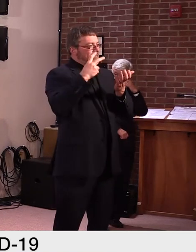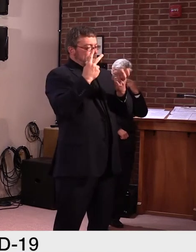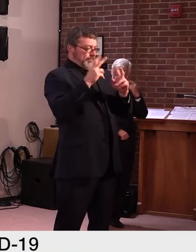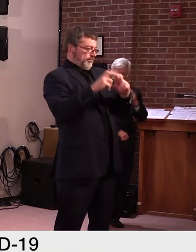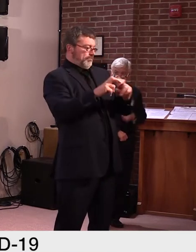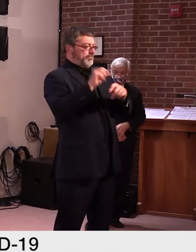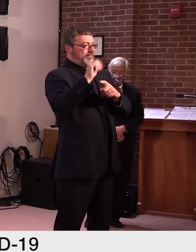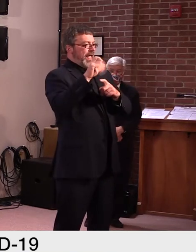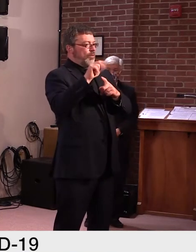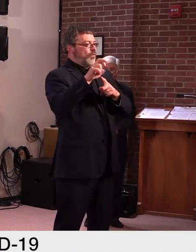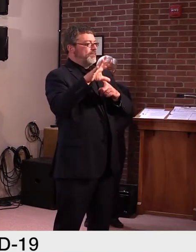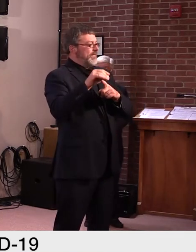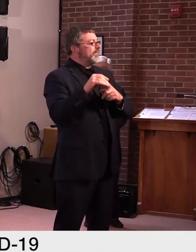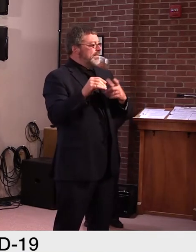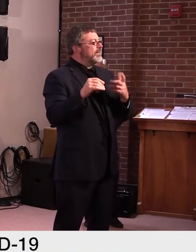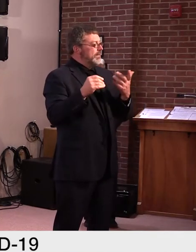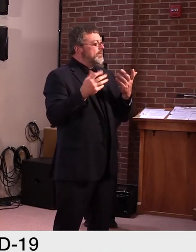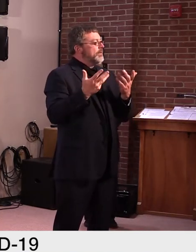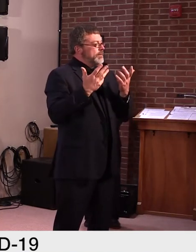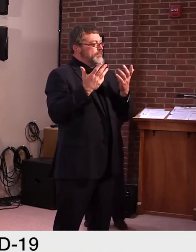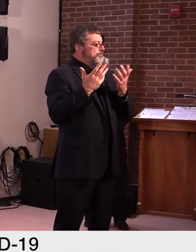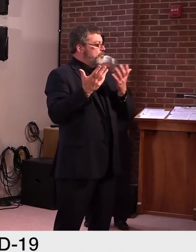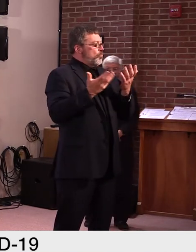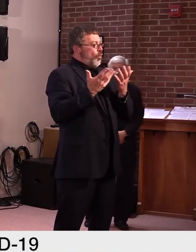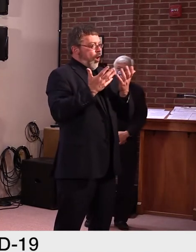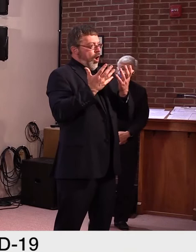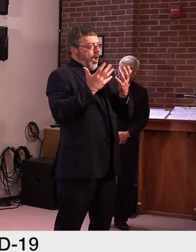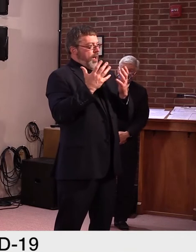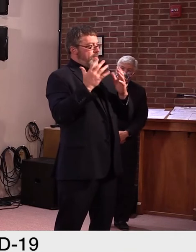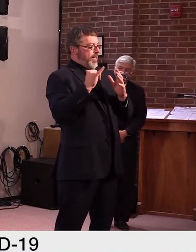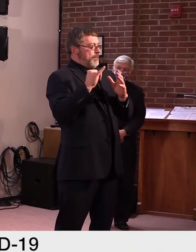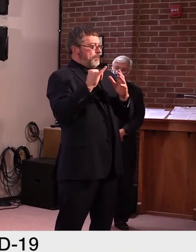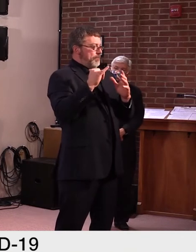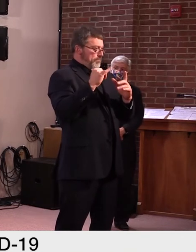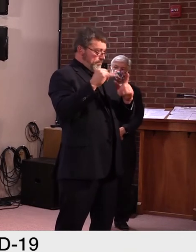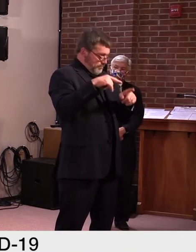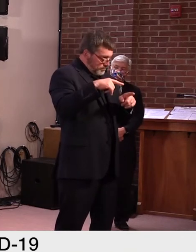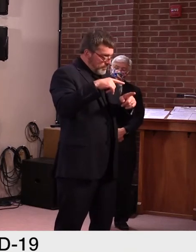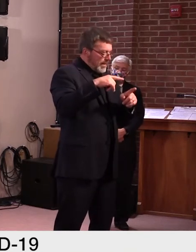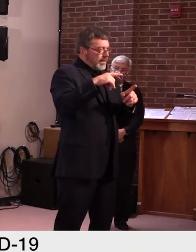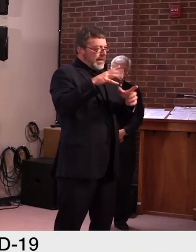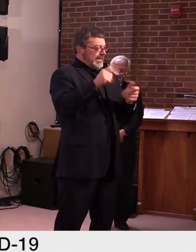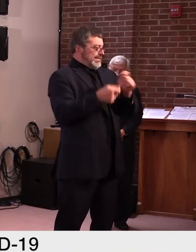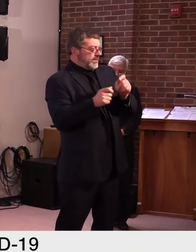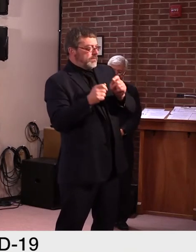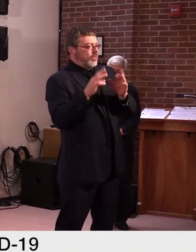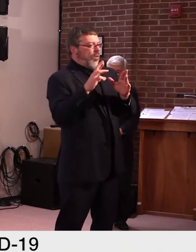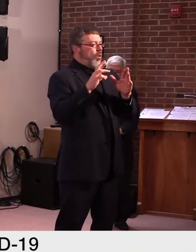tell you, uh, whether they'll be moving forward with this or not. Uh, better question for them.